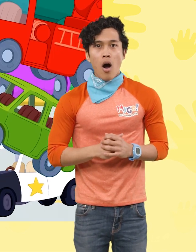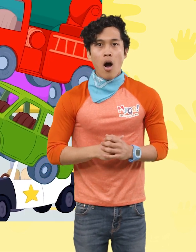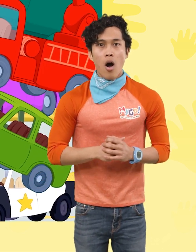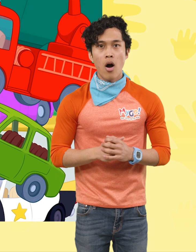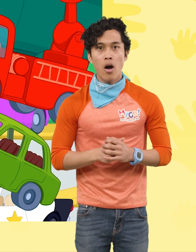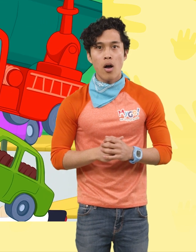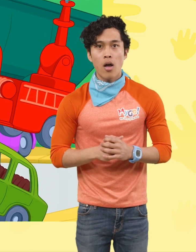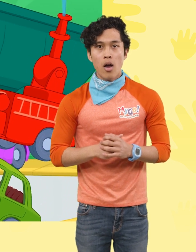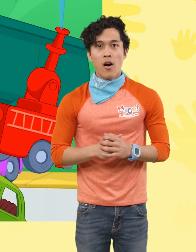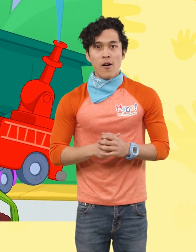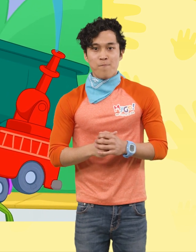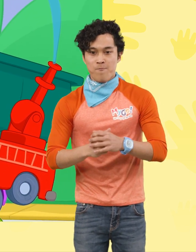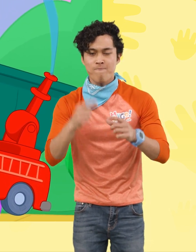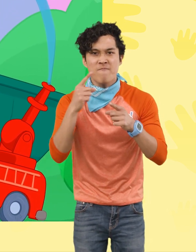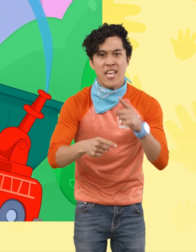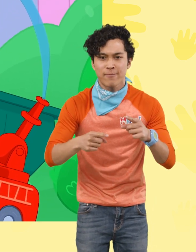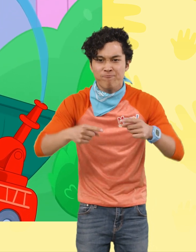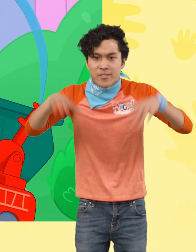No Stop it